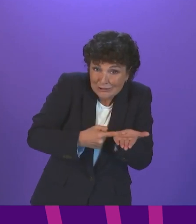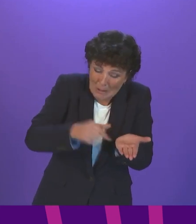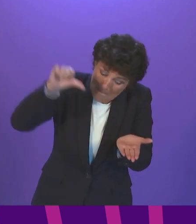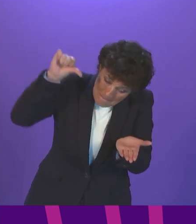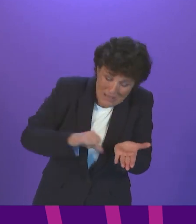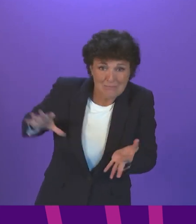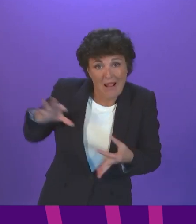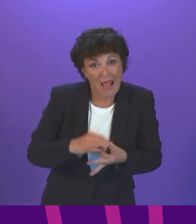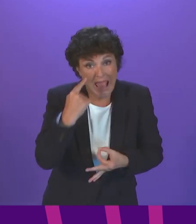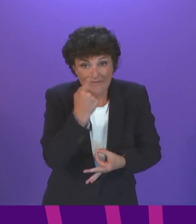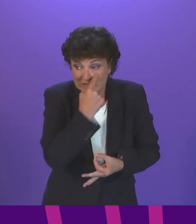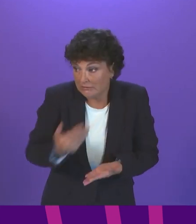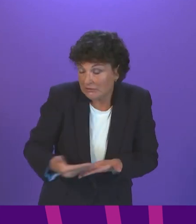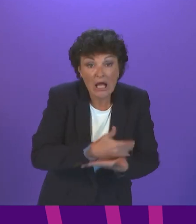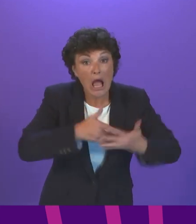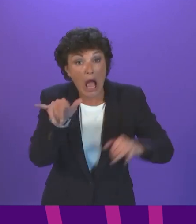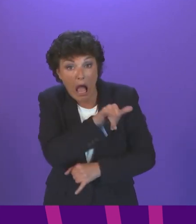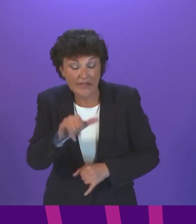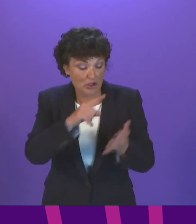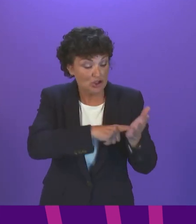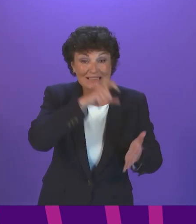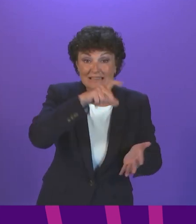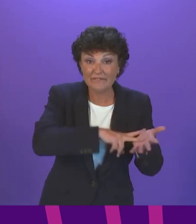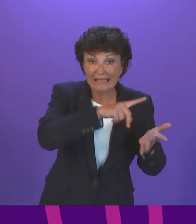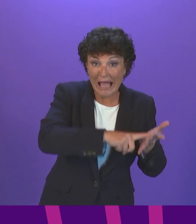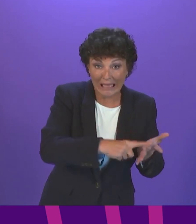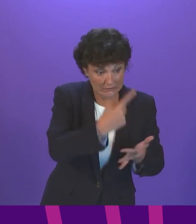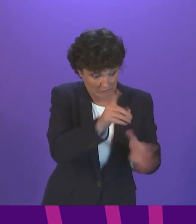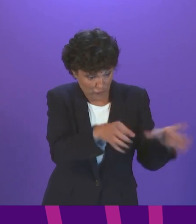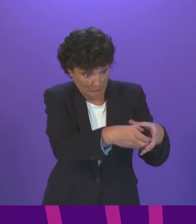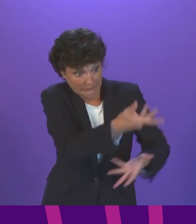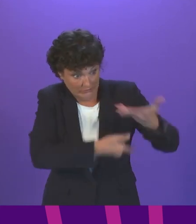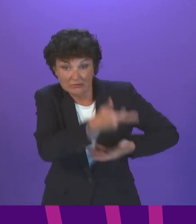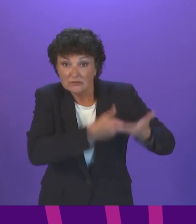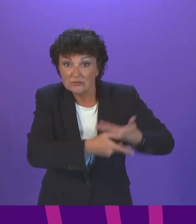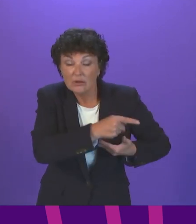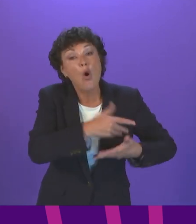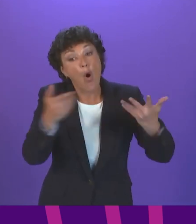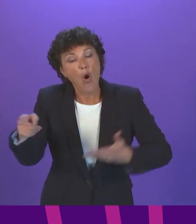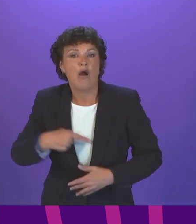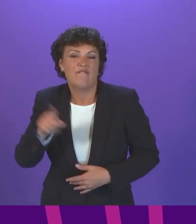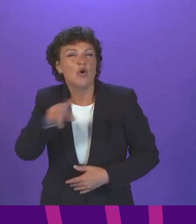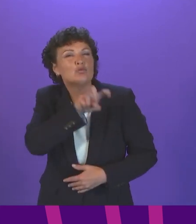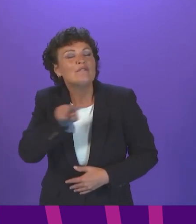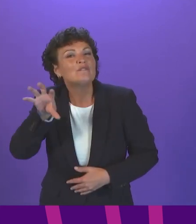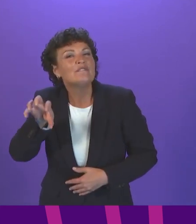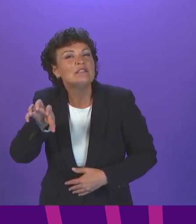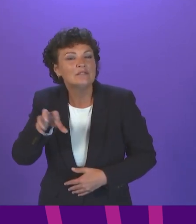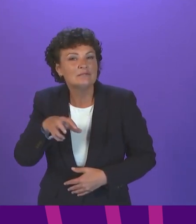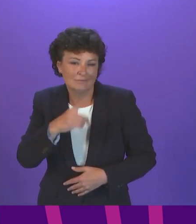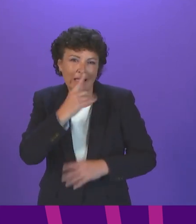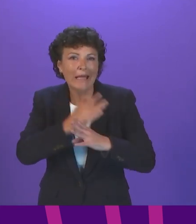in evidence, either from the JCVI or, in the case of 12- to 15-year-olds, possibly from our chief medical officer. If I was to